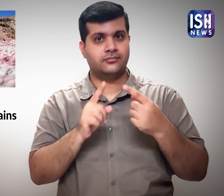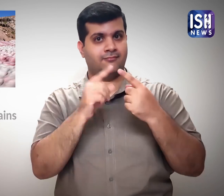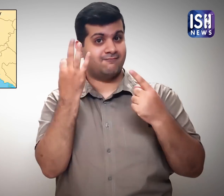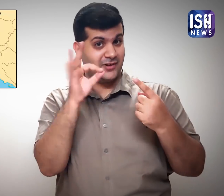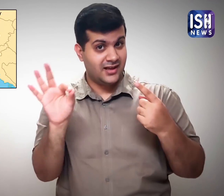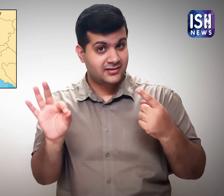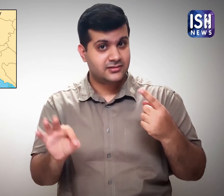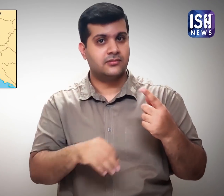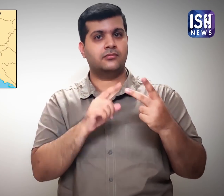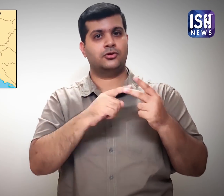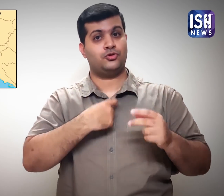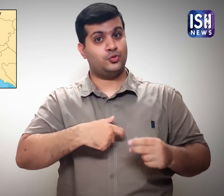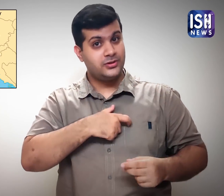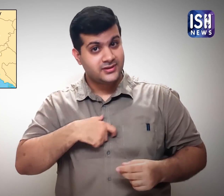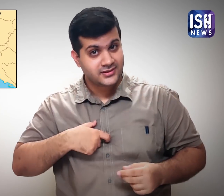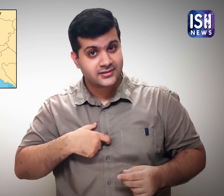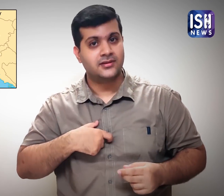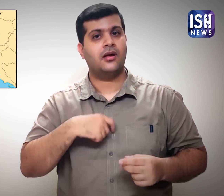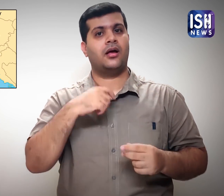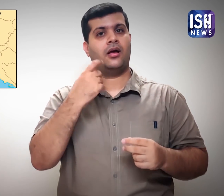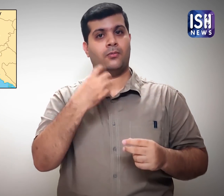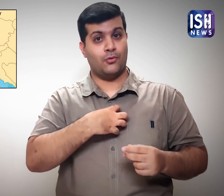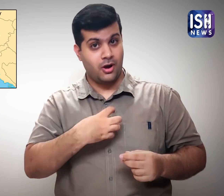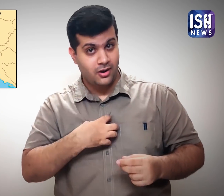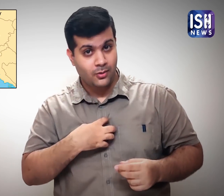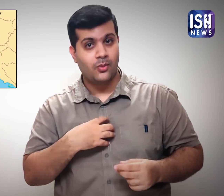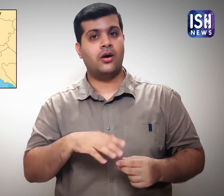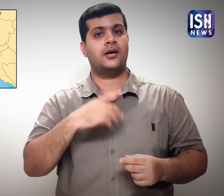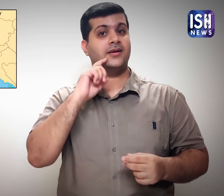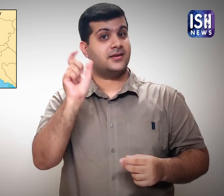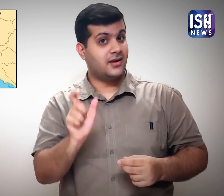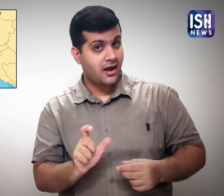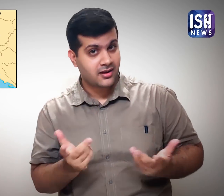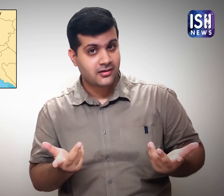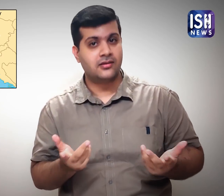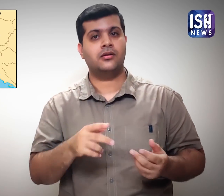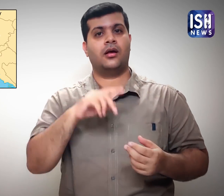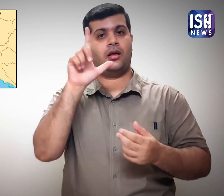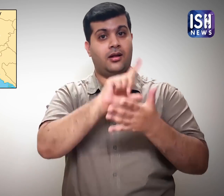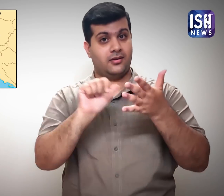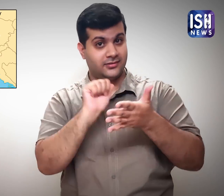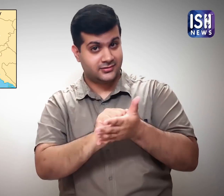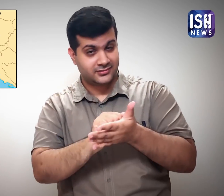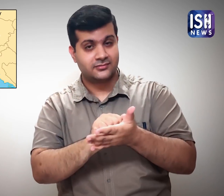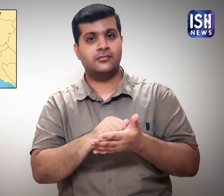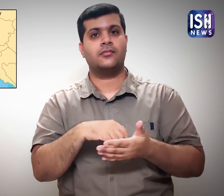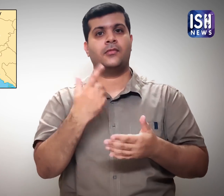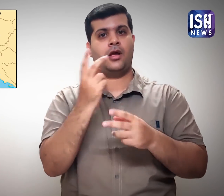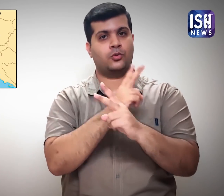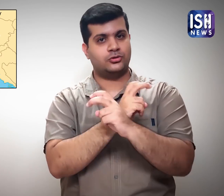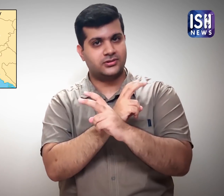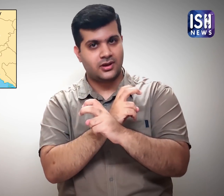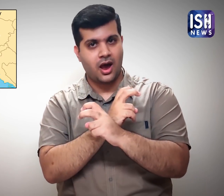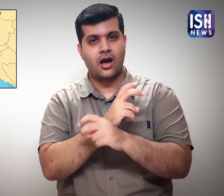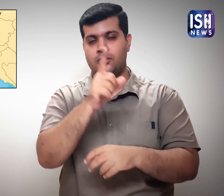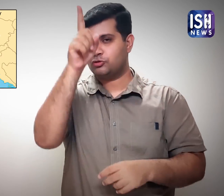France, Switzerland, Monaco, Italy, Lichtenstein, Austria,